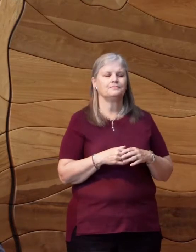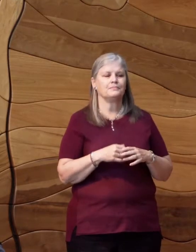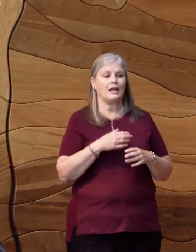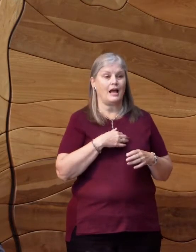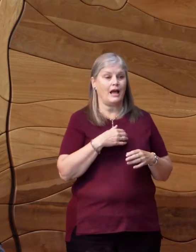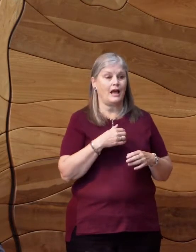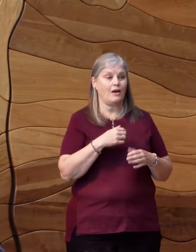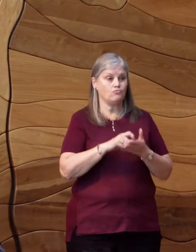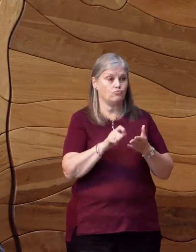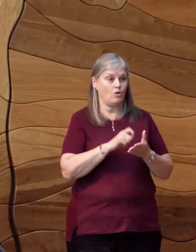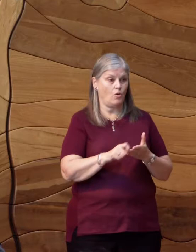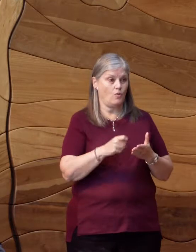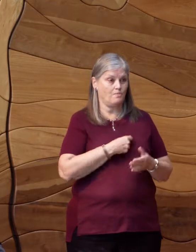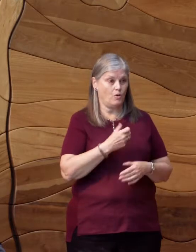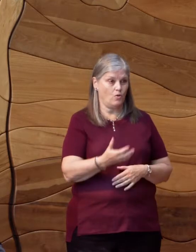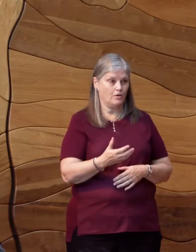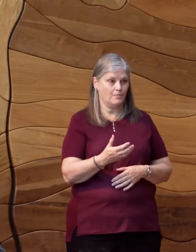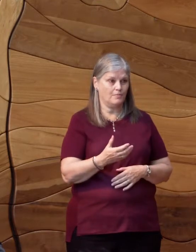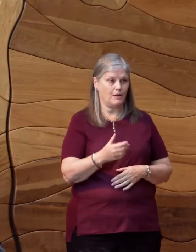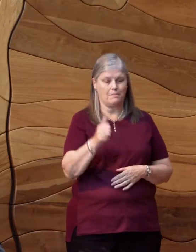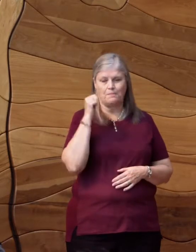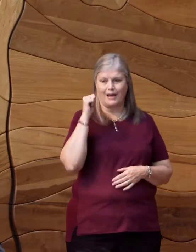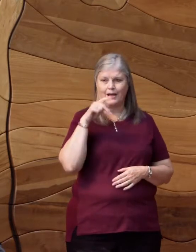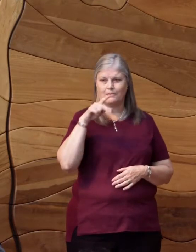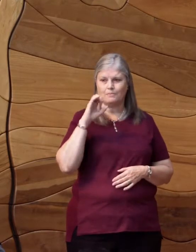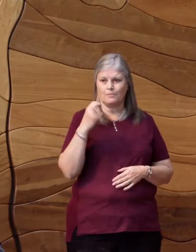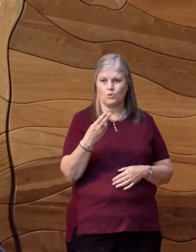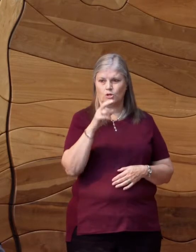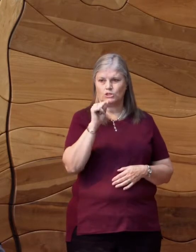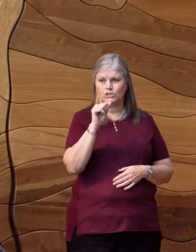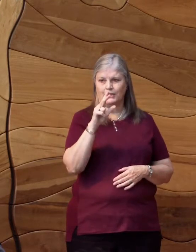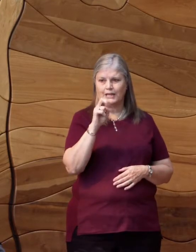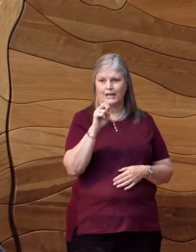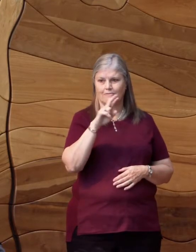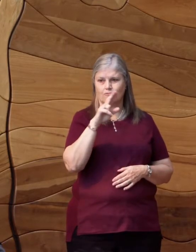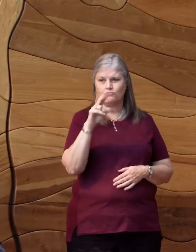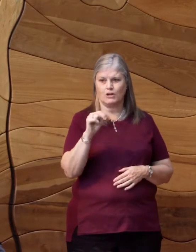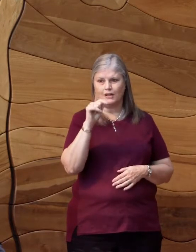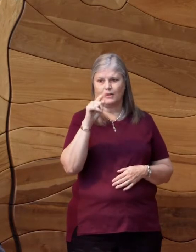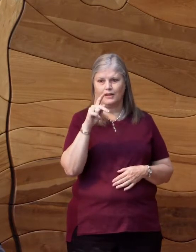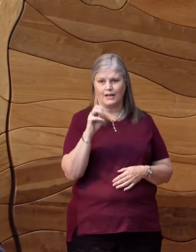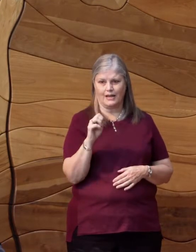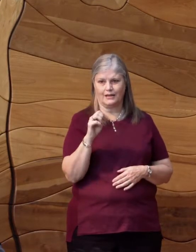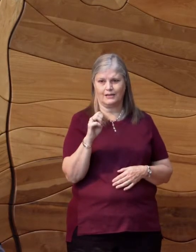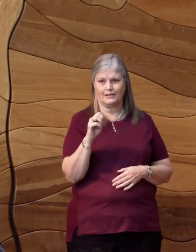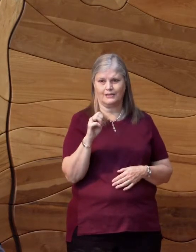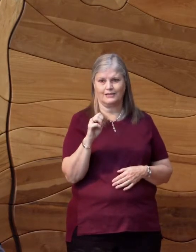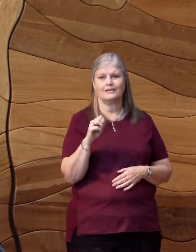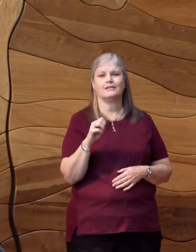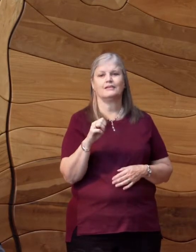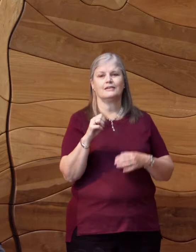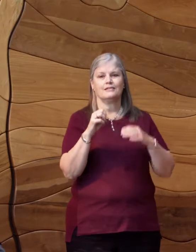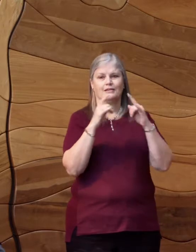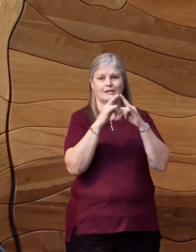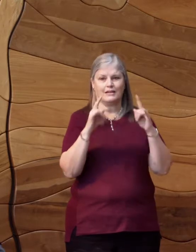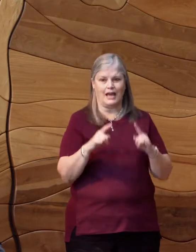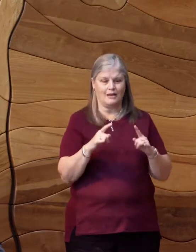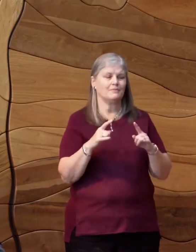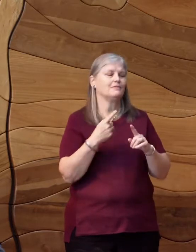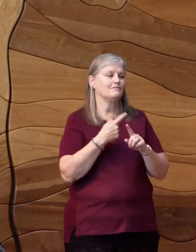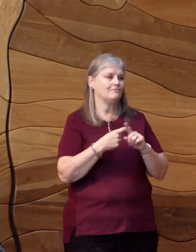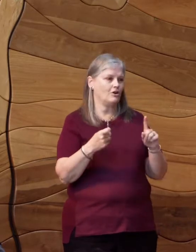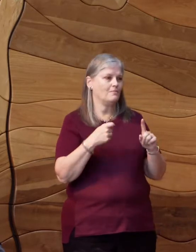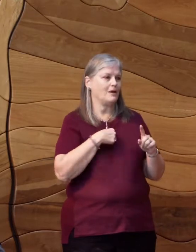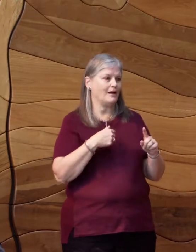porch of our cave-run lake cabin a week after my retirement from UK. The title of this